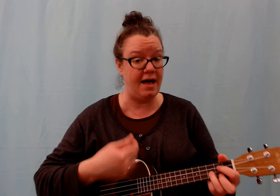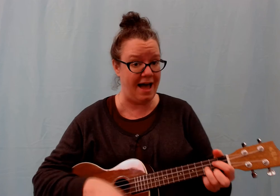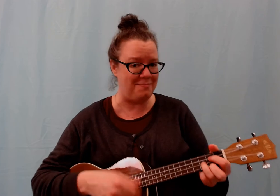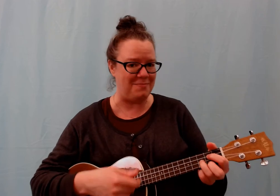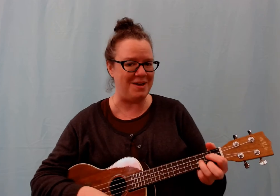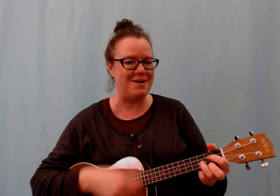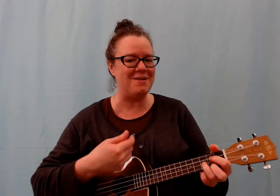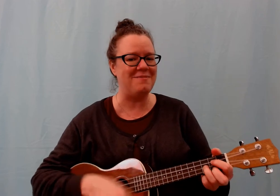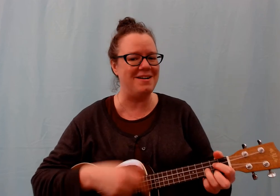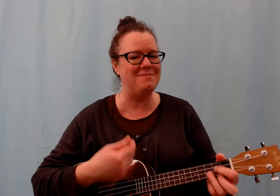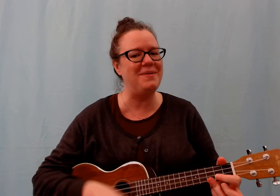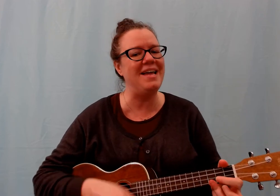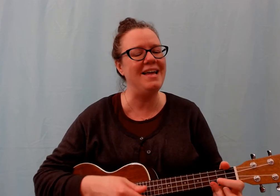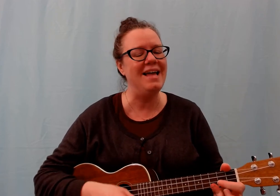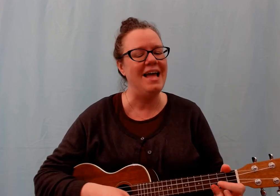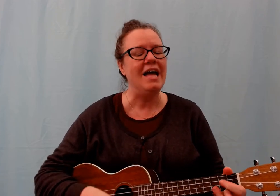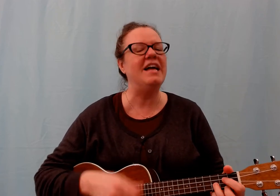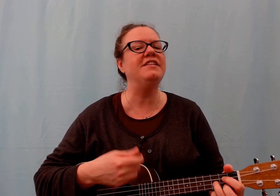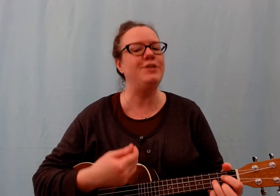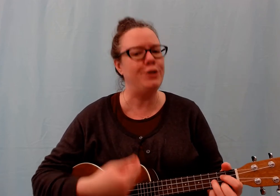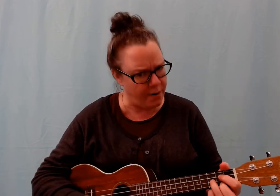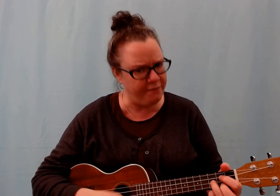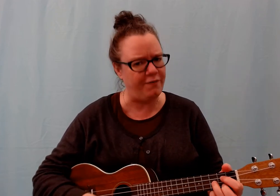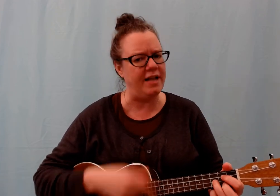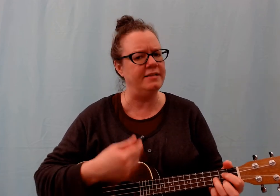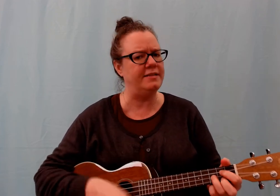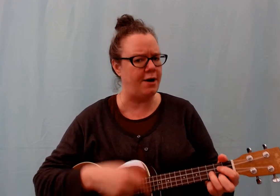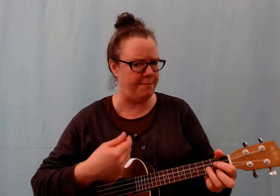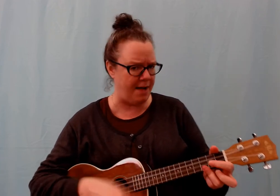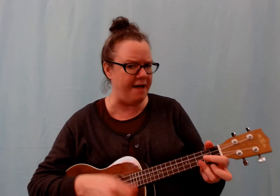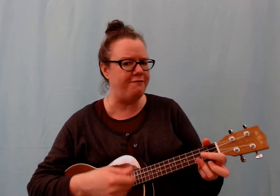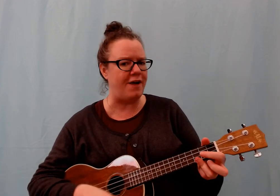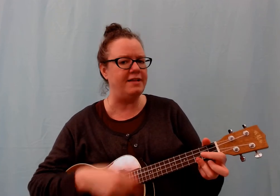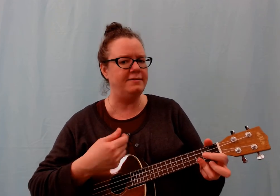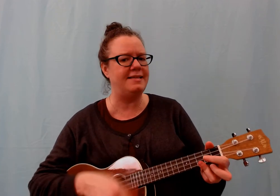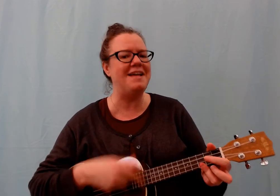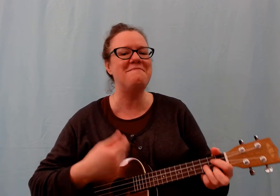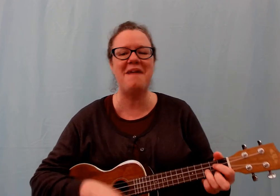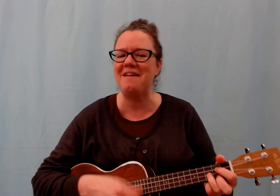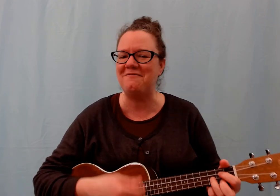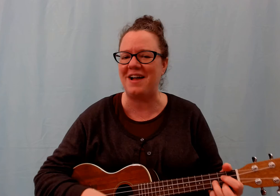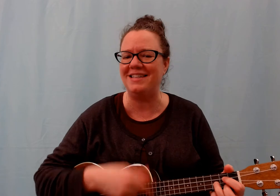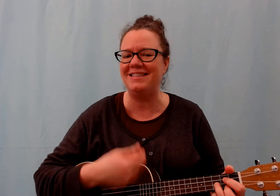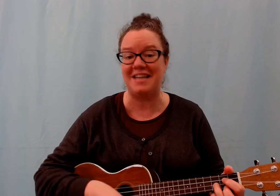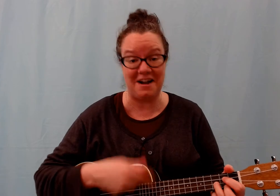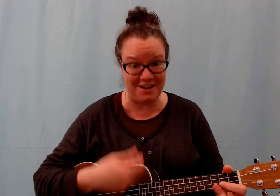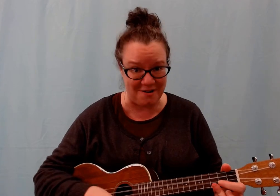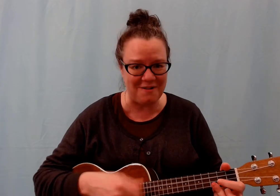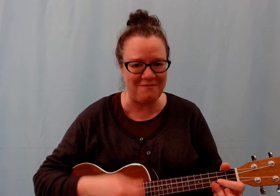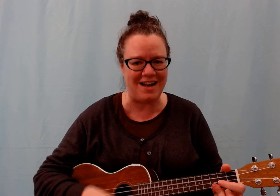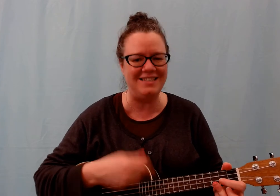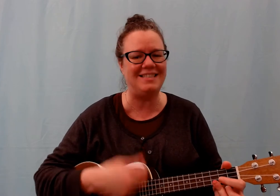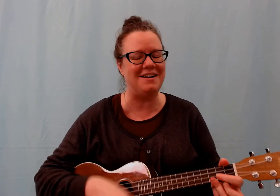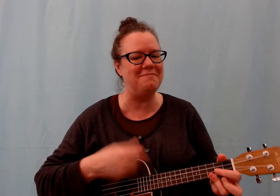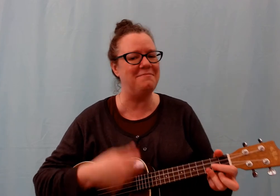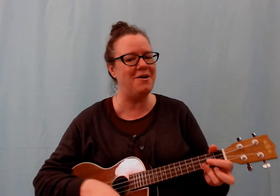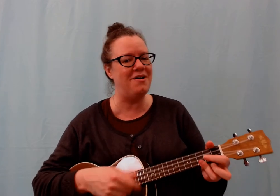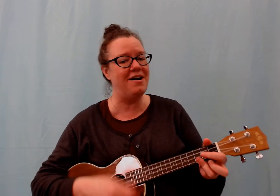happier we'll be. Cause your friends are my friends, and my friends are your friends. The more